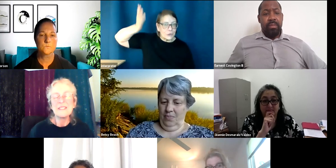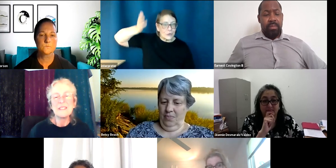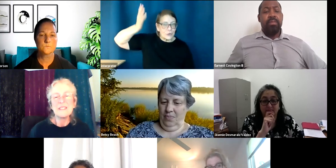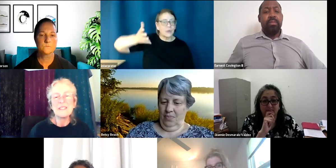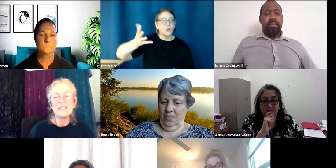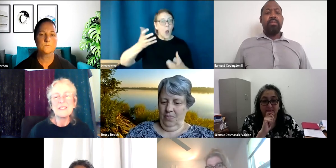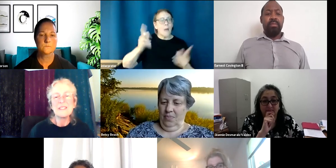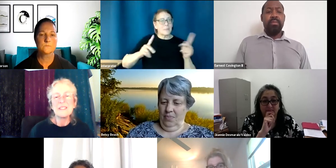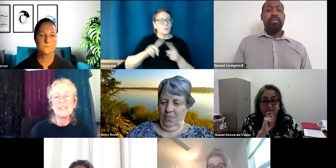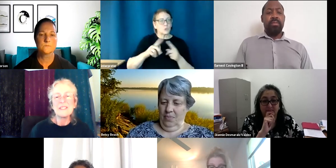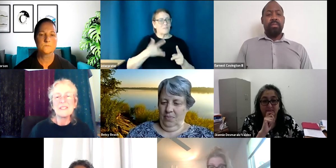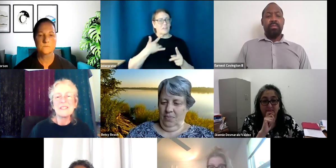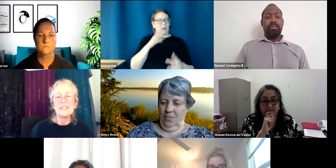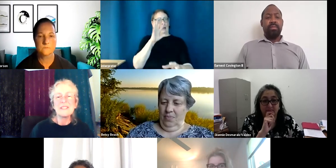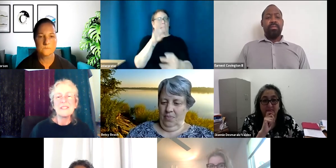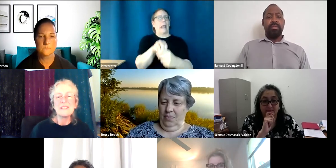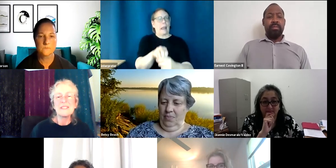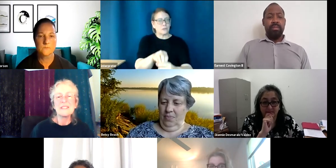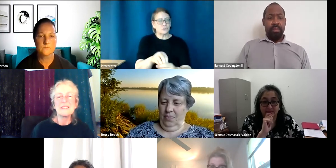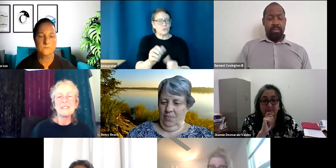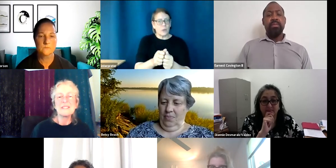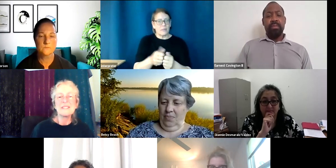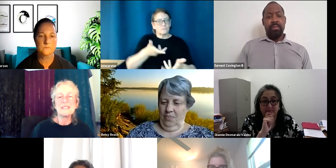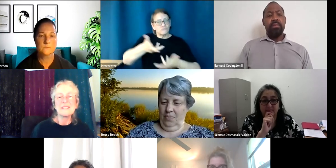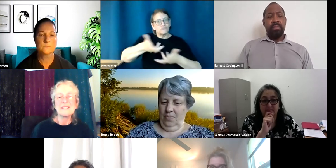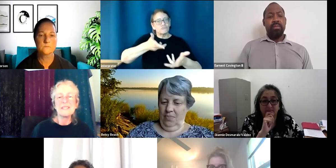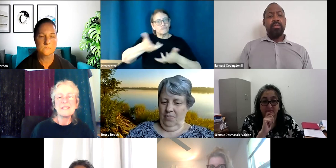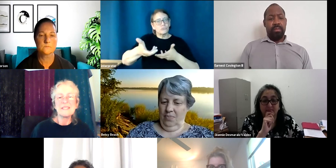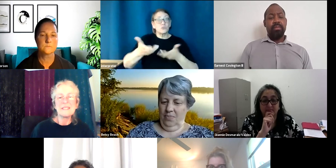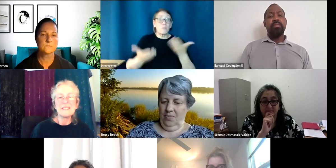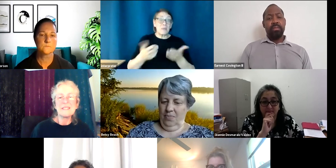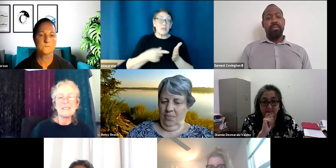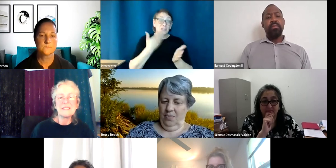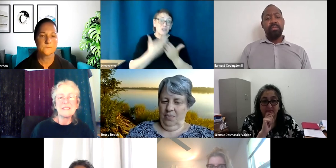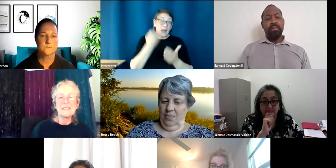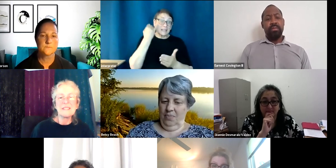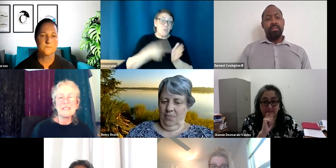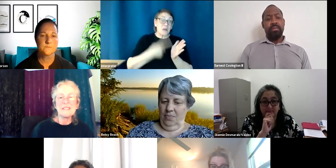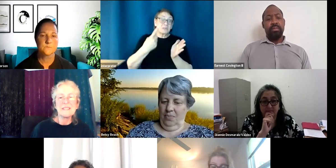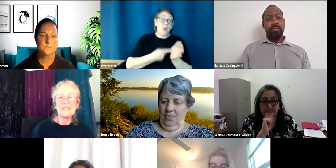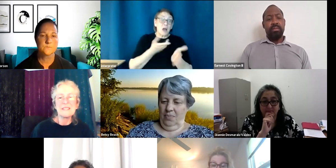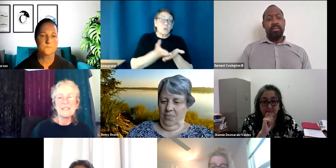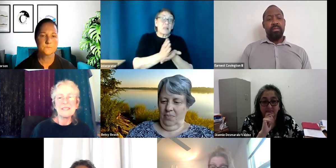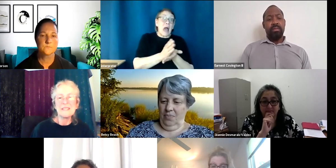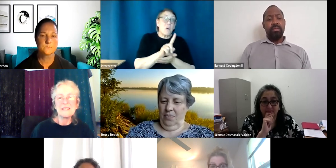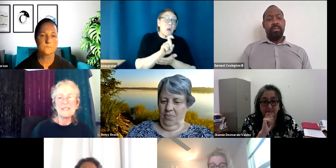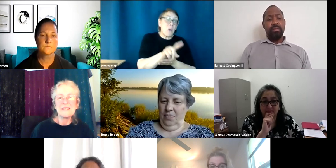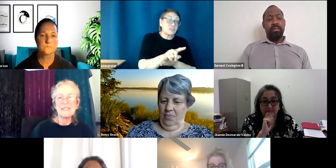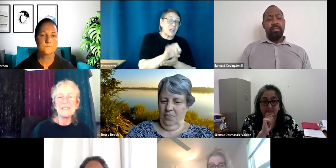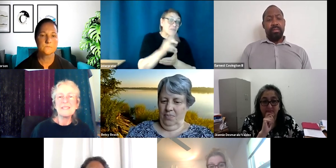of engaged, um, kind of joined, um, periodically, um, might be a positive thing, but again, it can kind